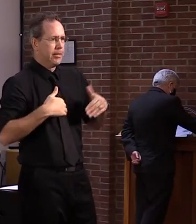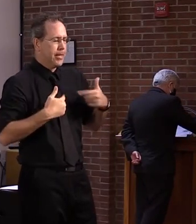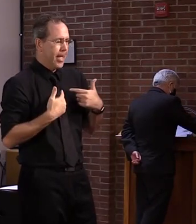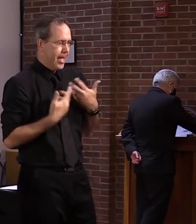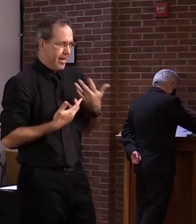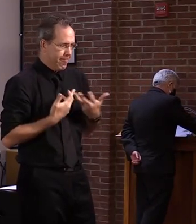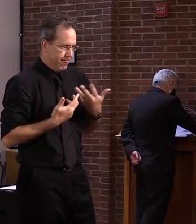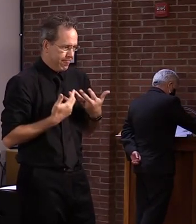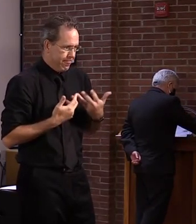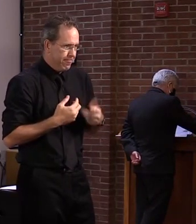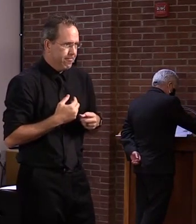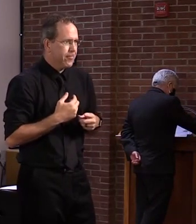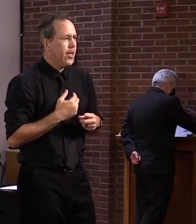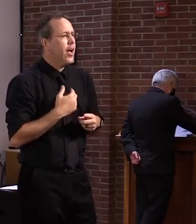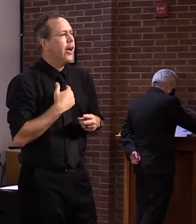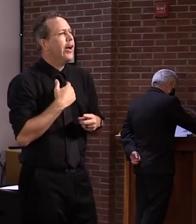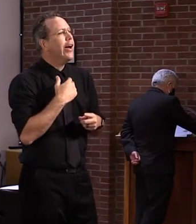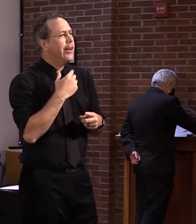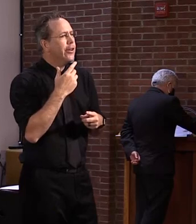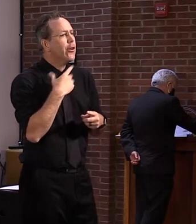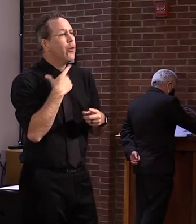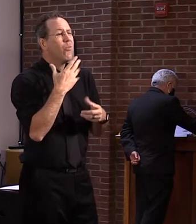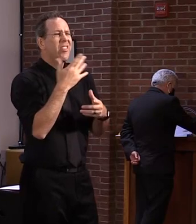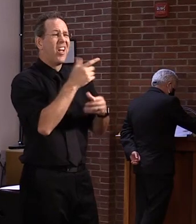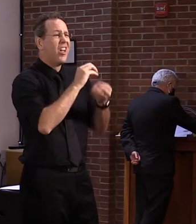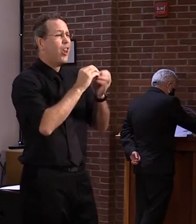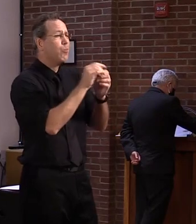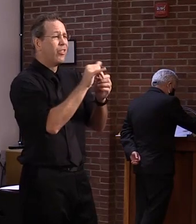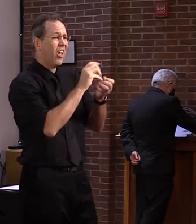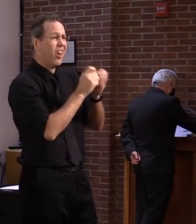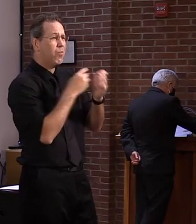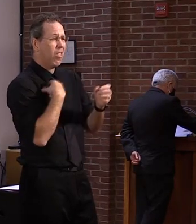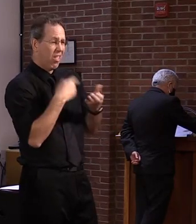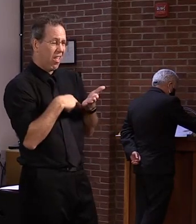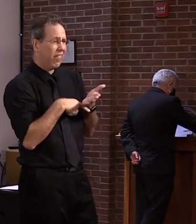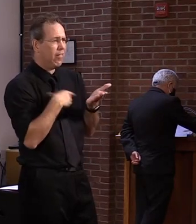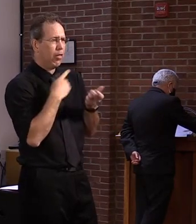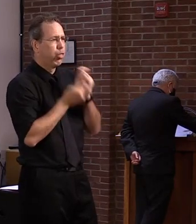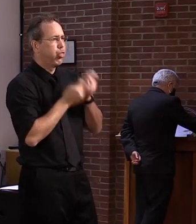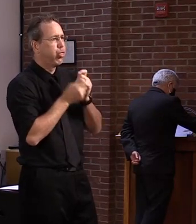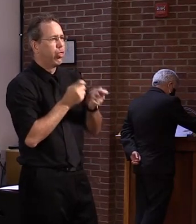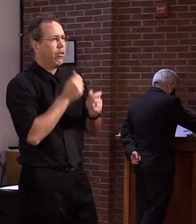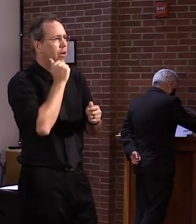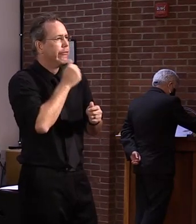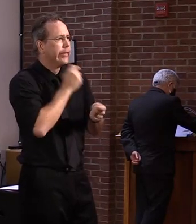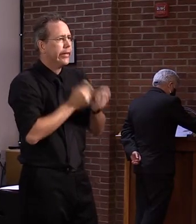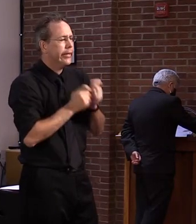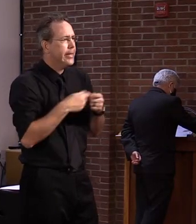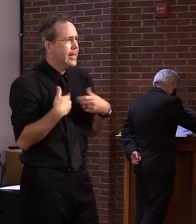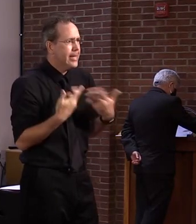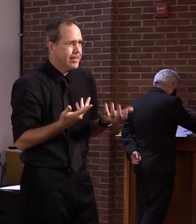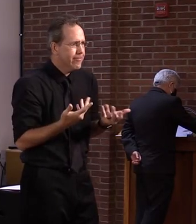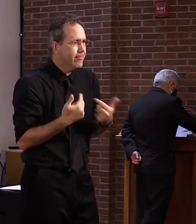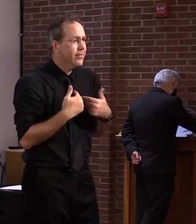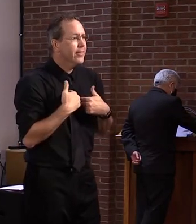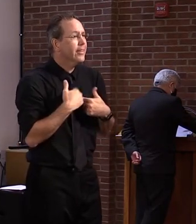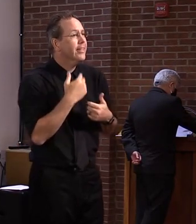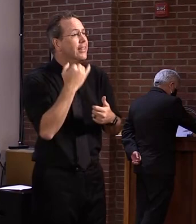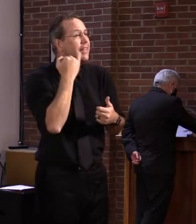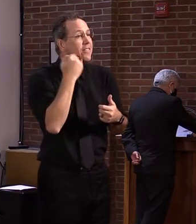claims come in and out of adjudications on a daily basis. Anytime someone files, they can go into adjudication.